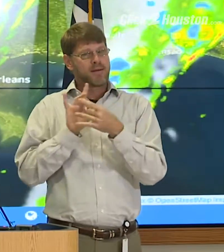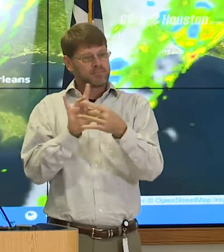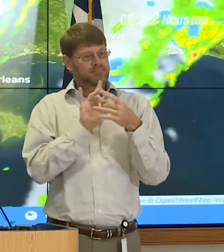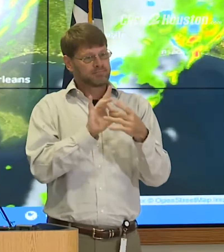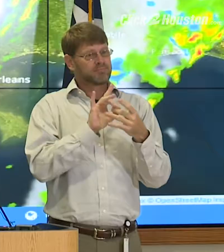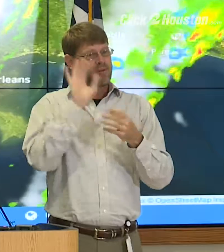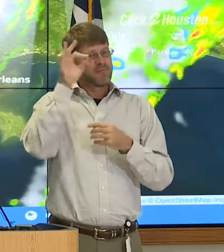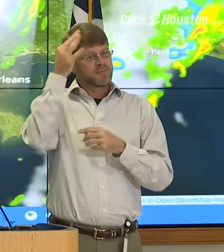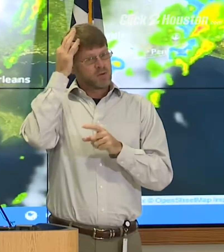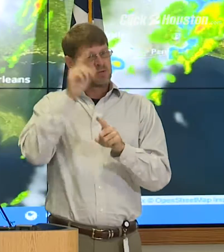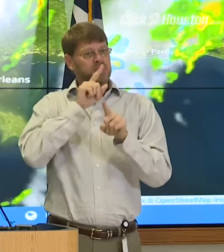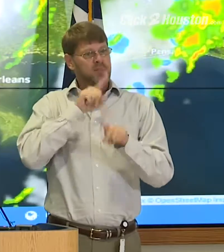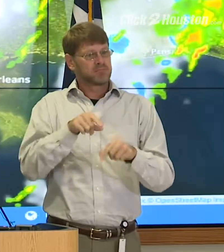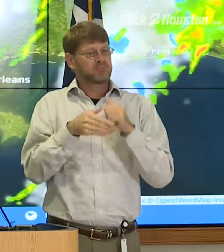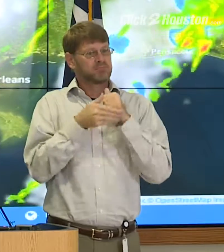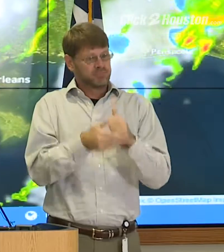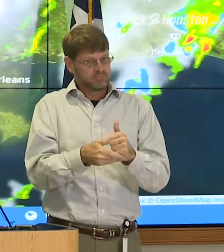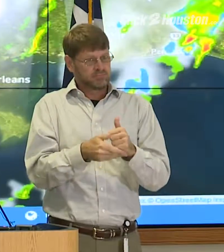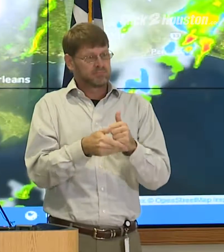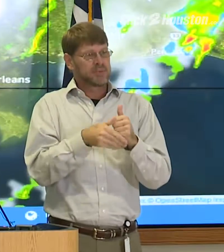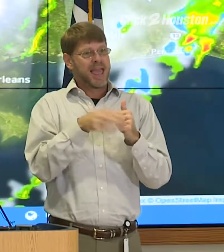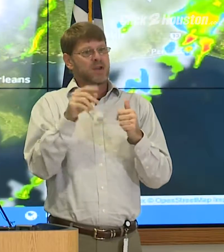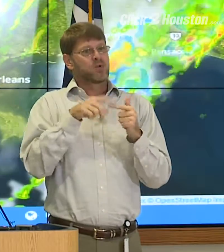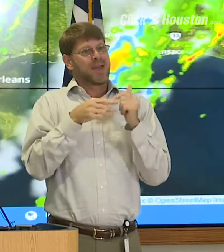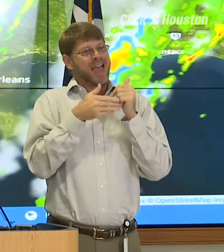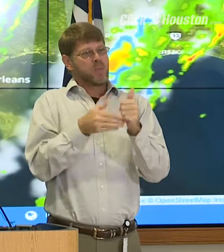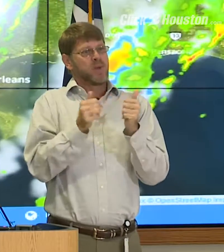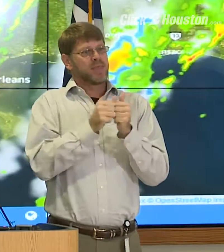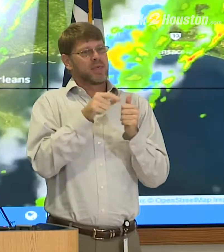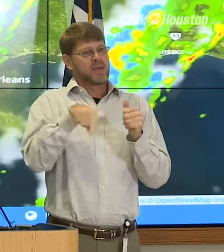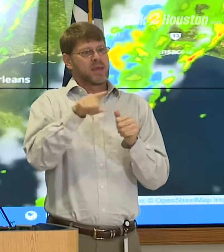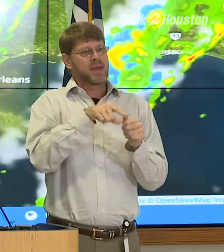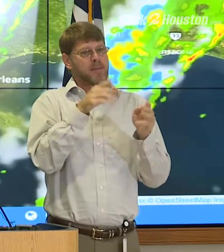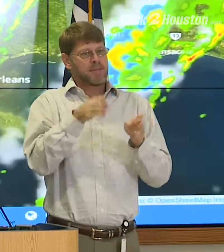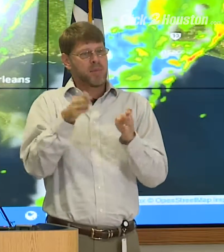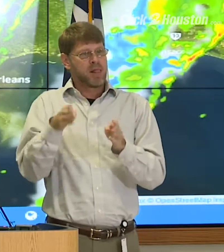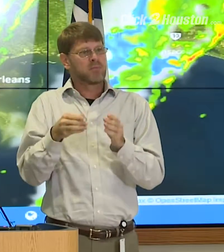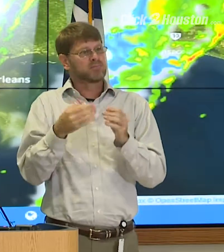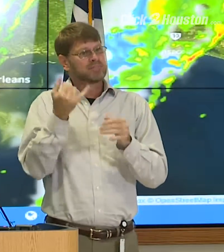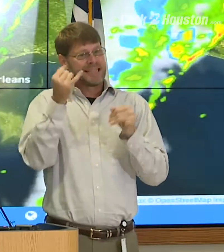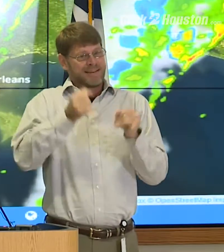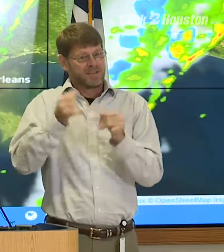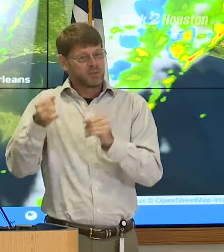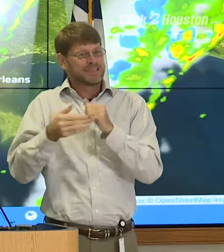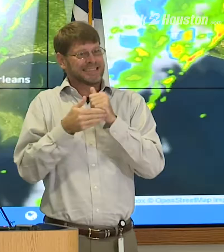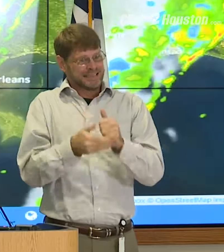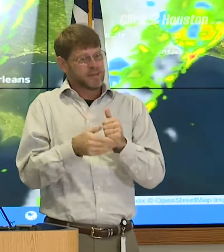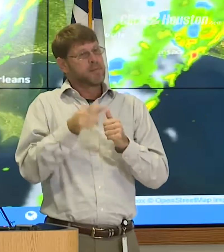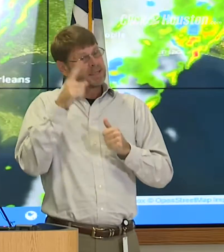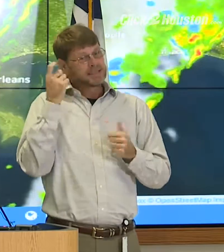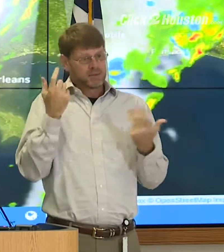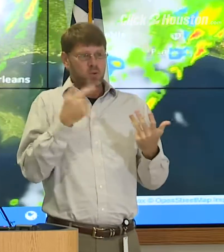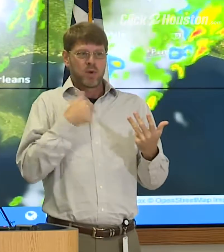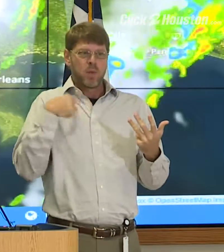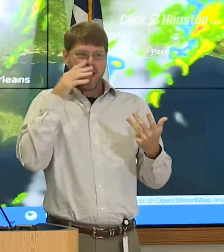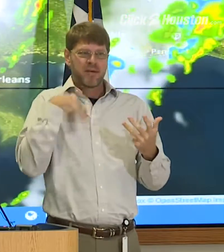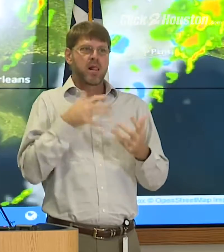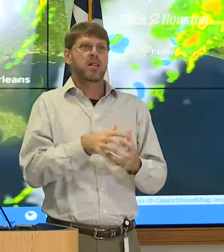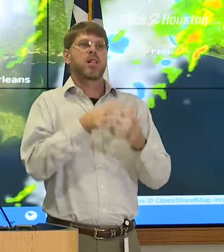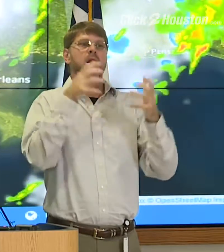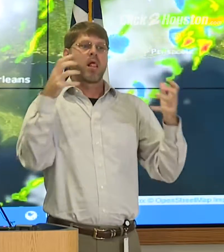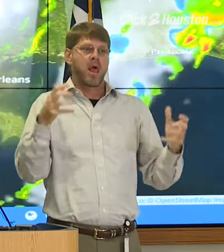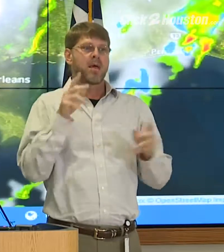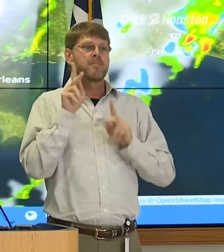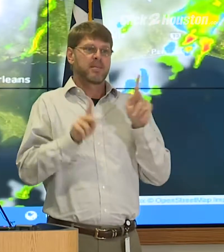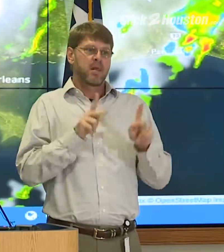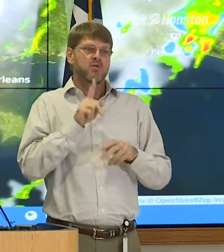the federal response and specifically also to help with individual assistance. Because Lord knows we're going to have a lot of people